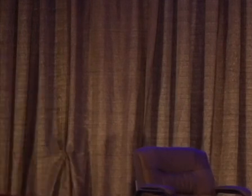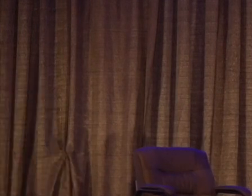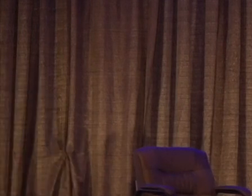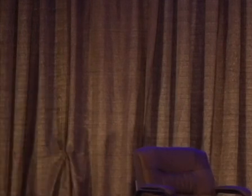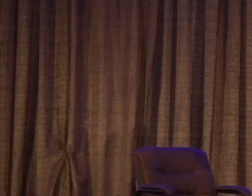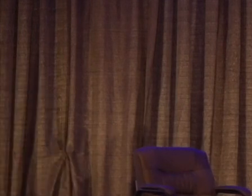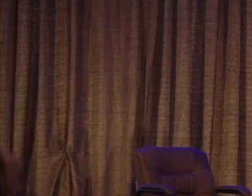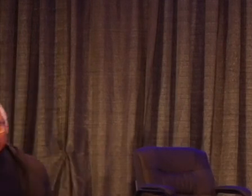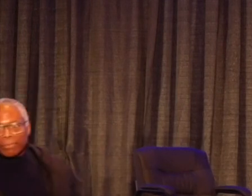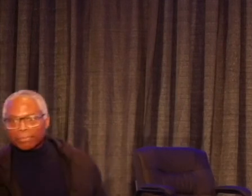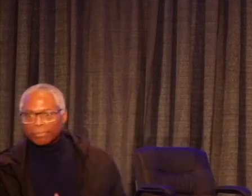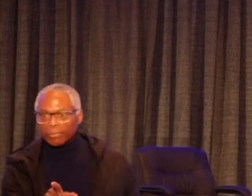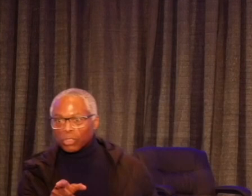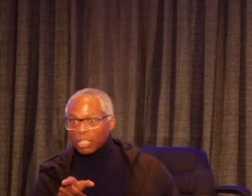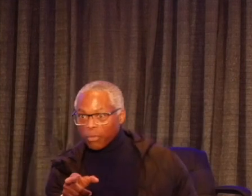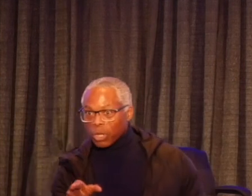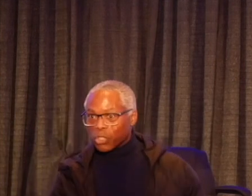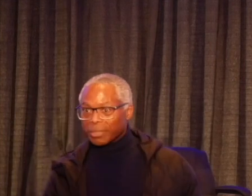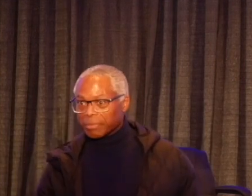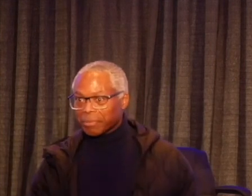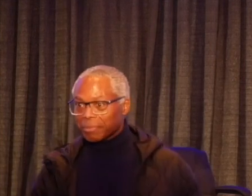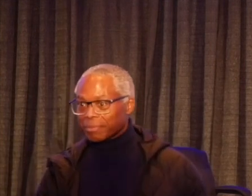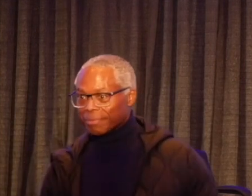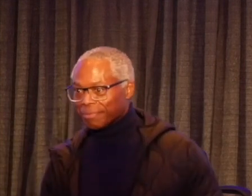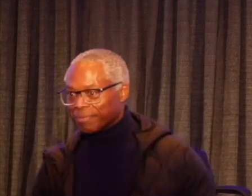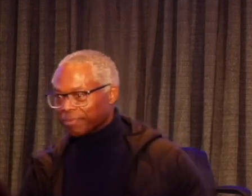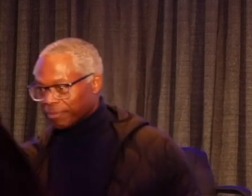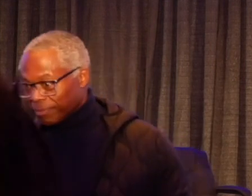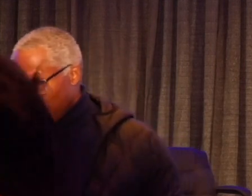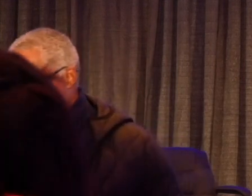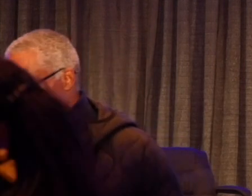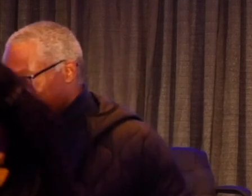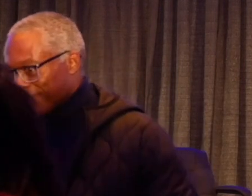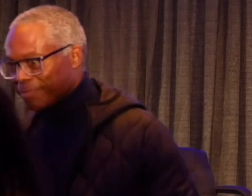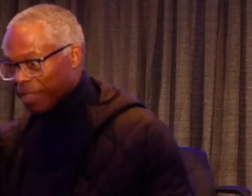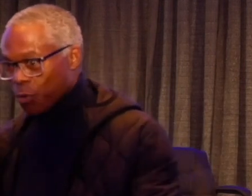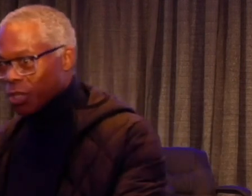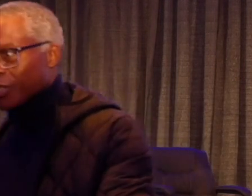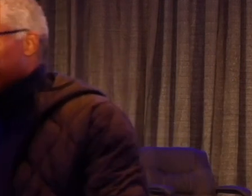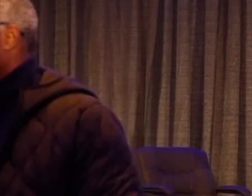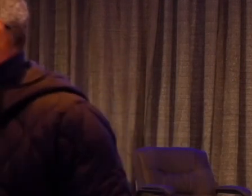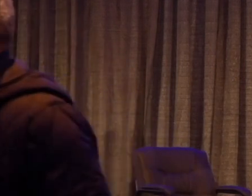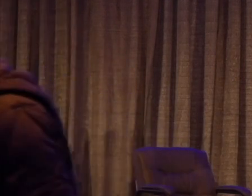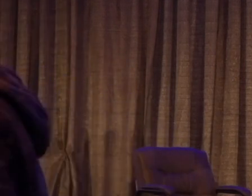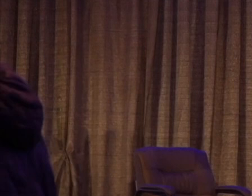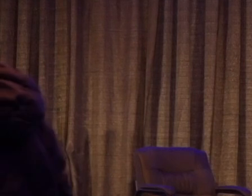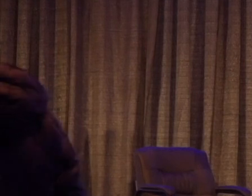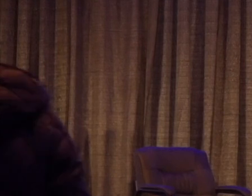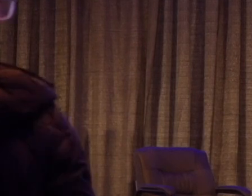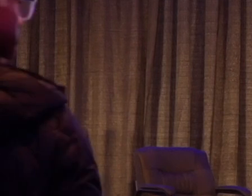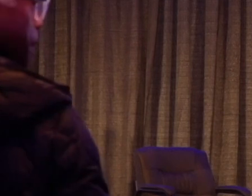say, I didn't say in the beginning because I didn't know to say this, but I've learned to say, if you want someone to change the color on the walls